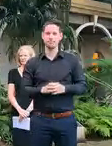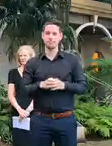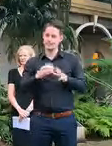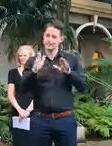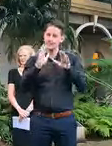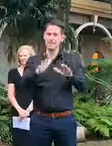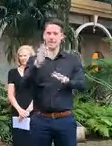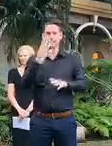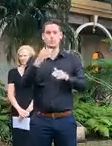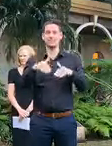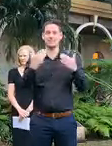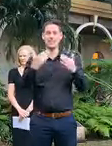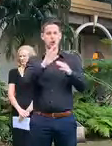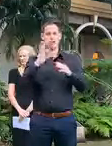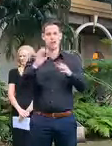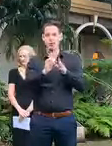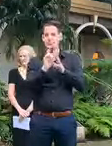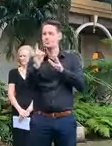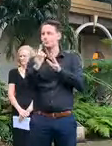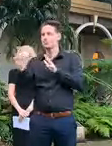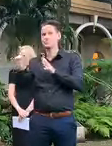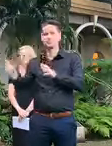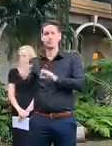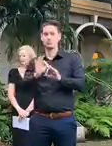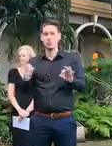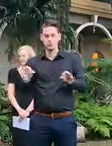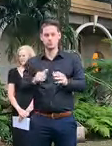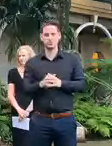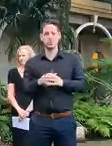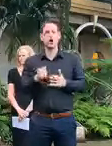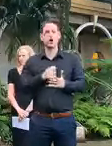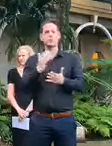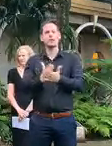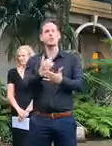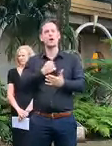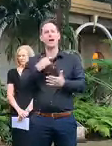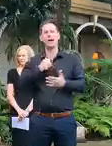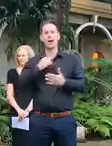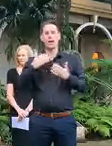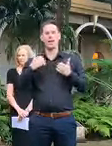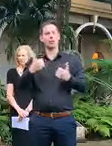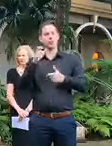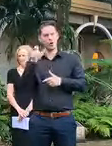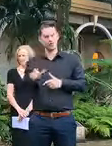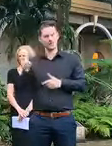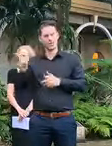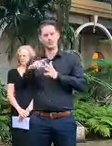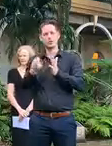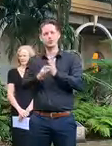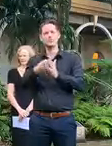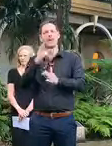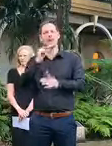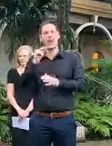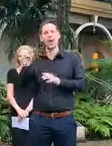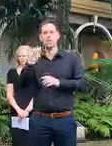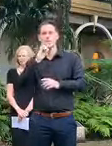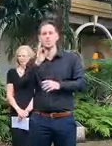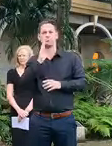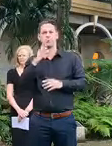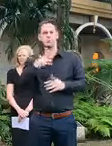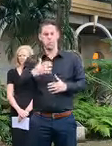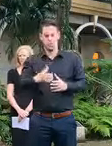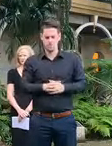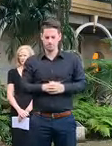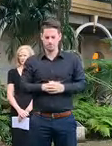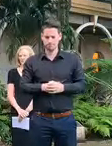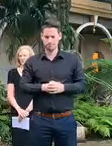14 days and I'll make sure our Chief Health Officer Dr Young addresses that issue in a bit more detail. One of the main issues